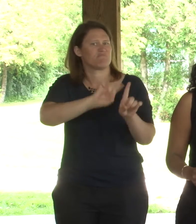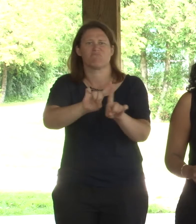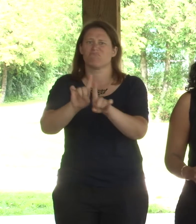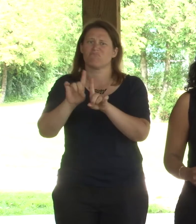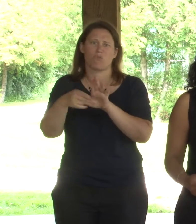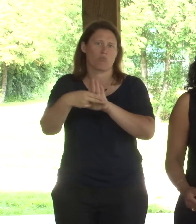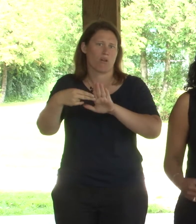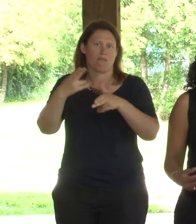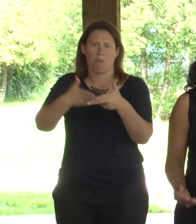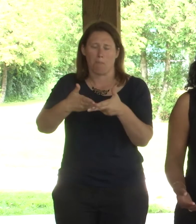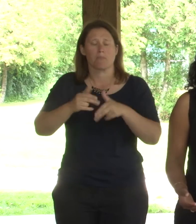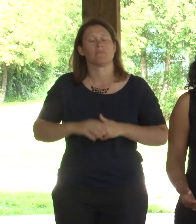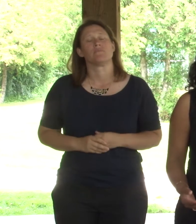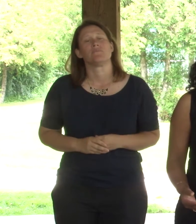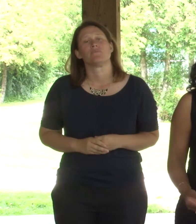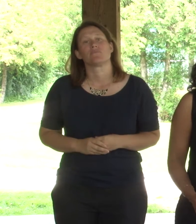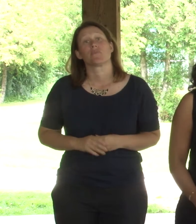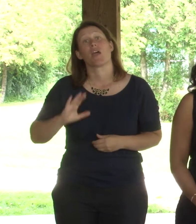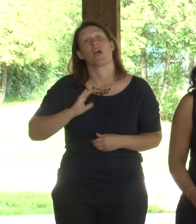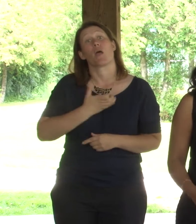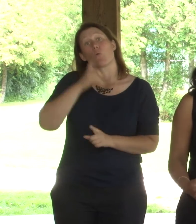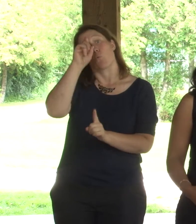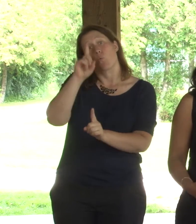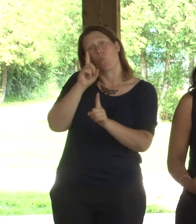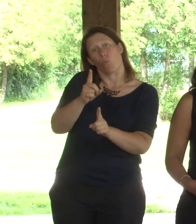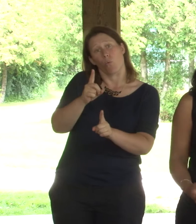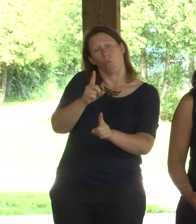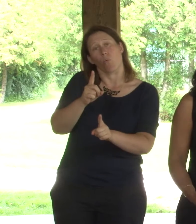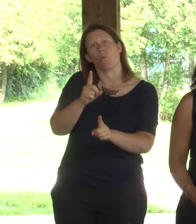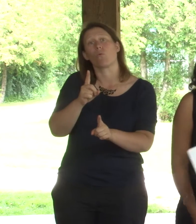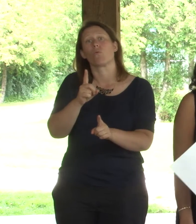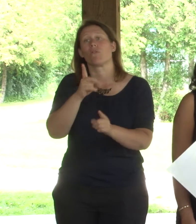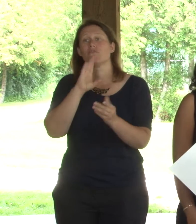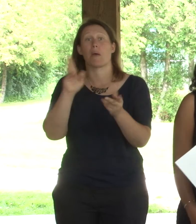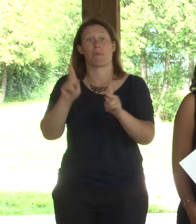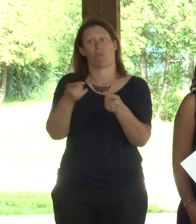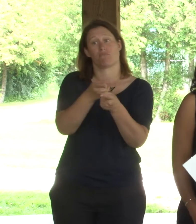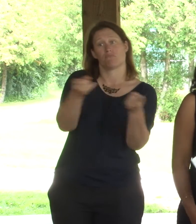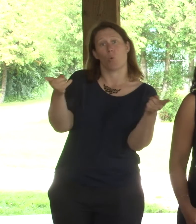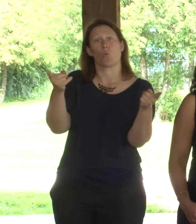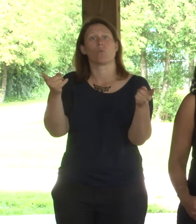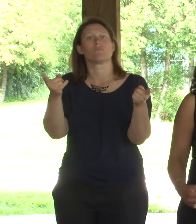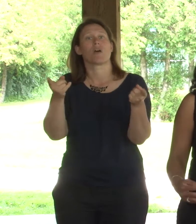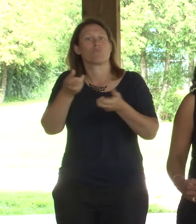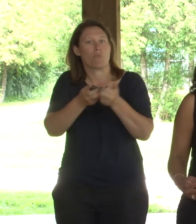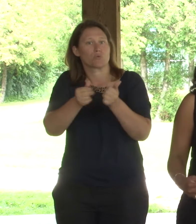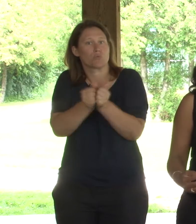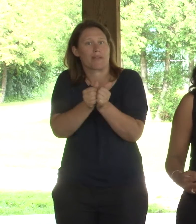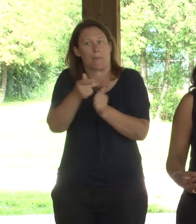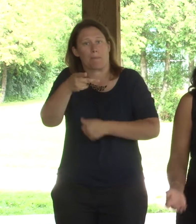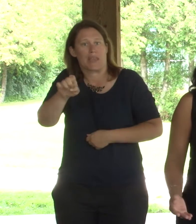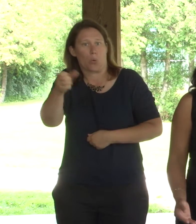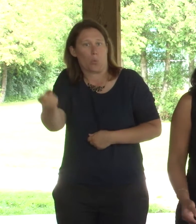Our aim is, our goal is to make, allow people with incontinence to live in with